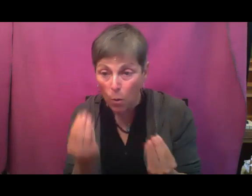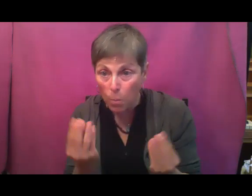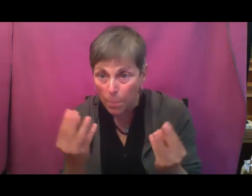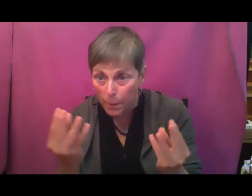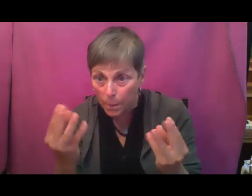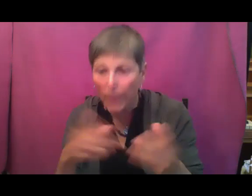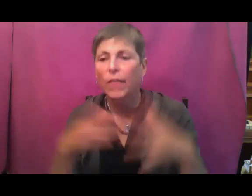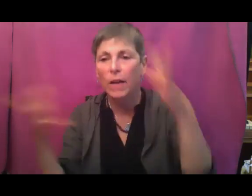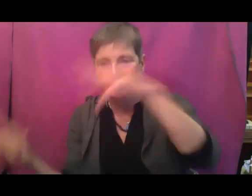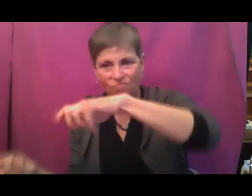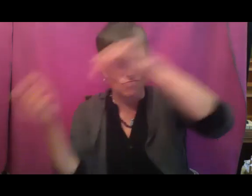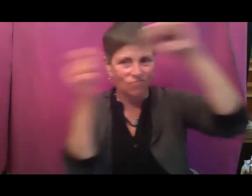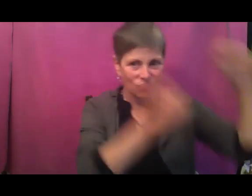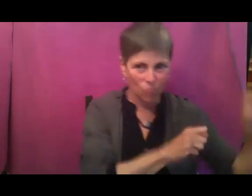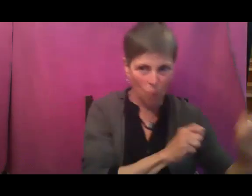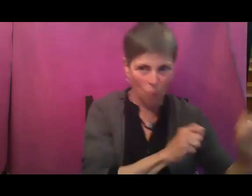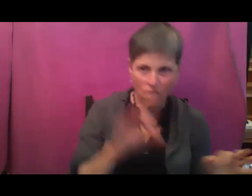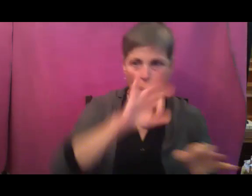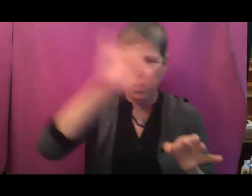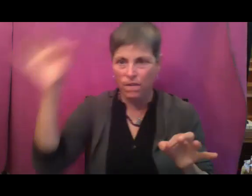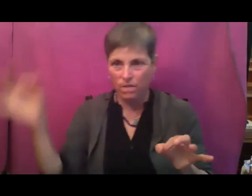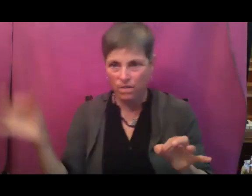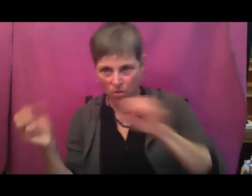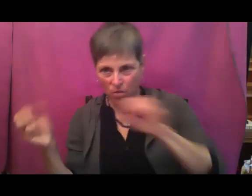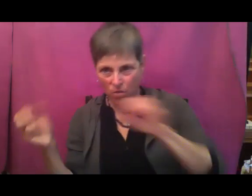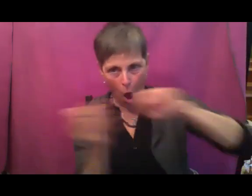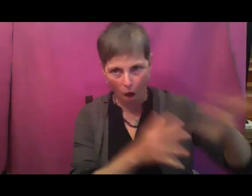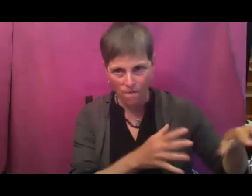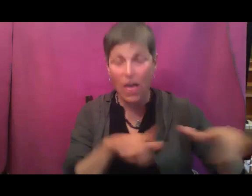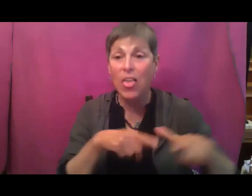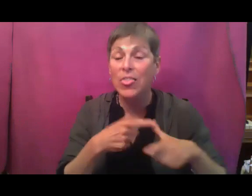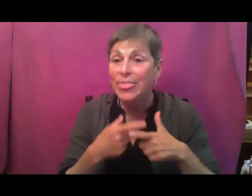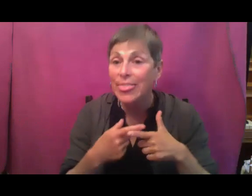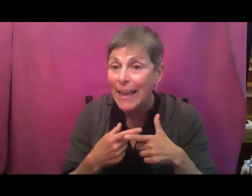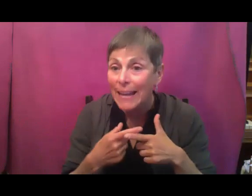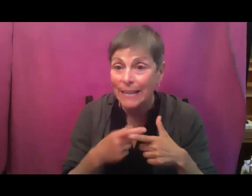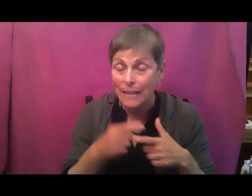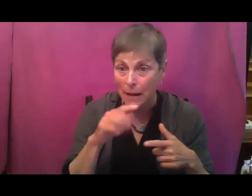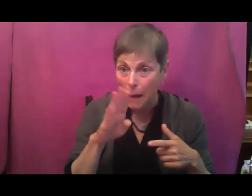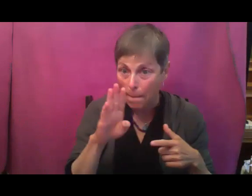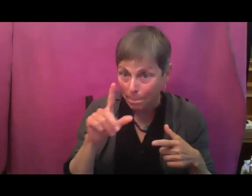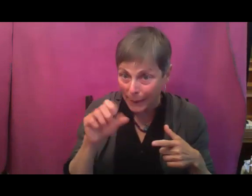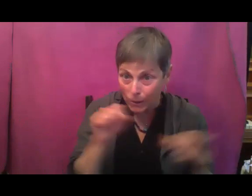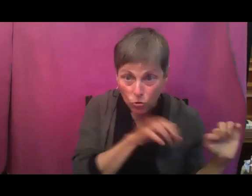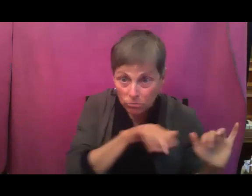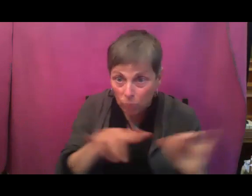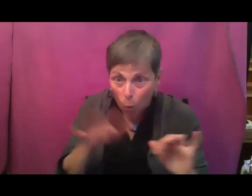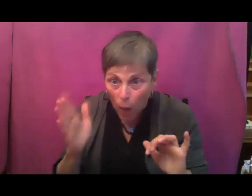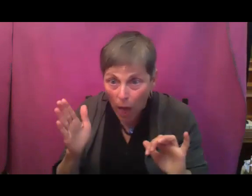take the row cover off, we take the hoops off and the flea beetles come pouring in, but it's all right. And those